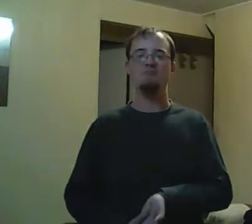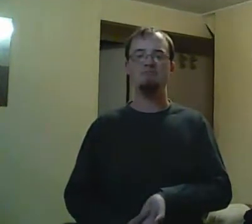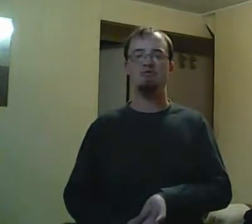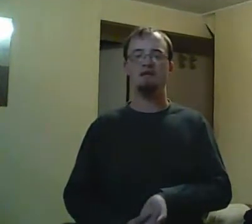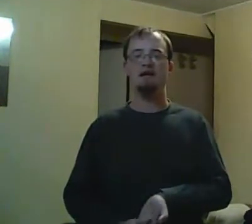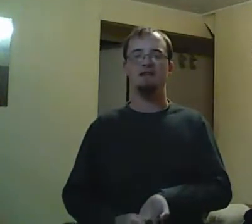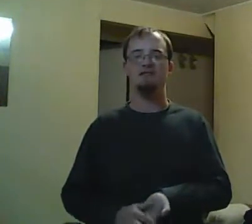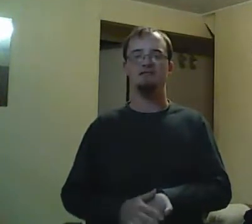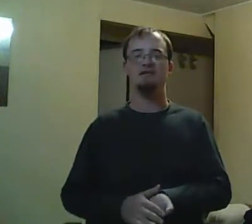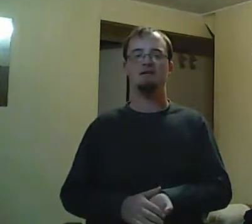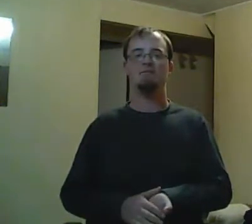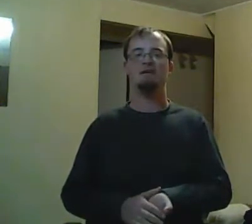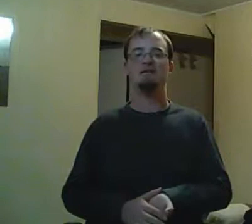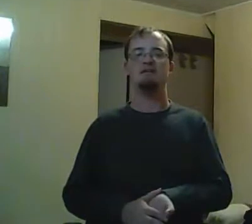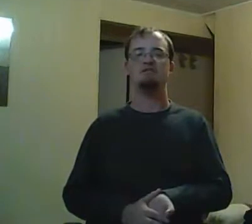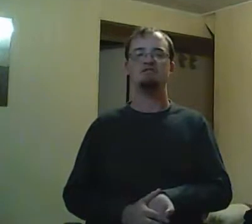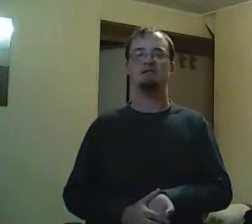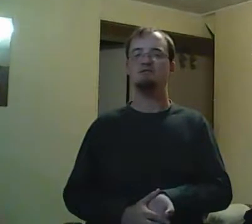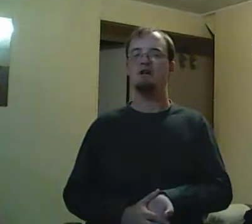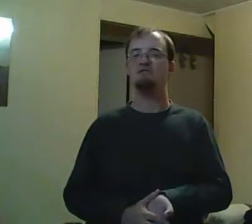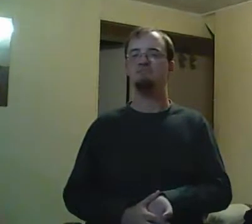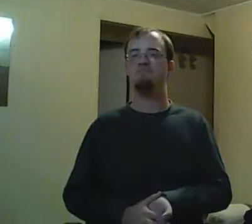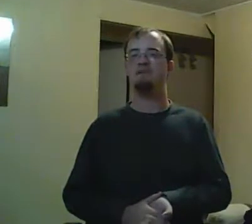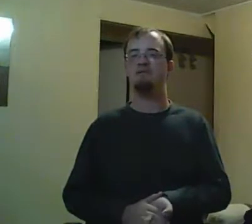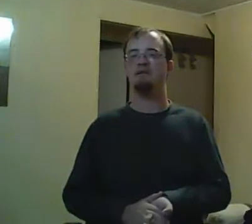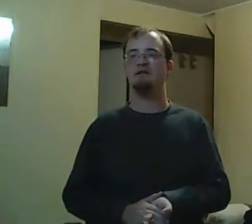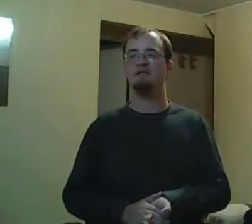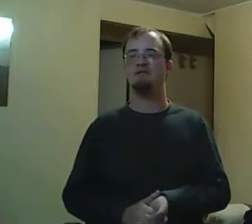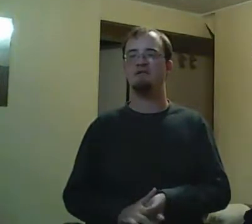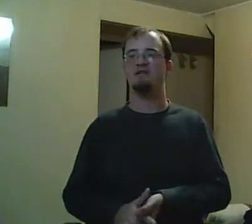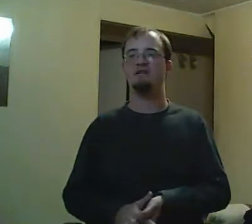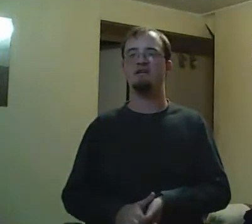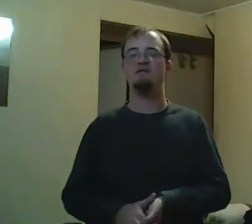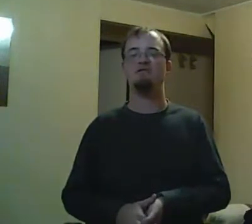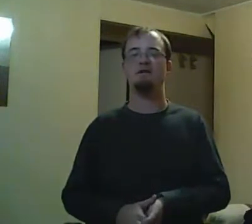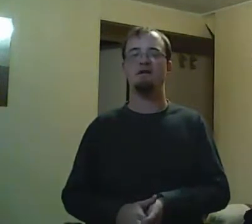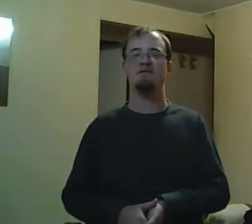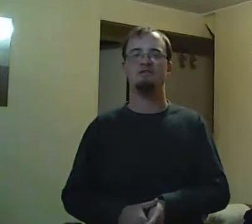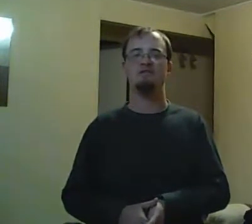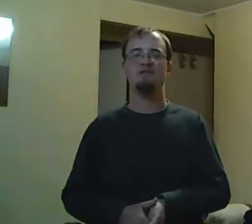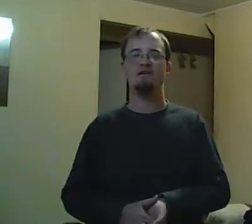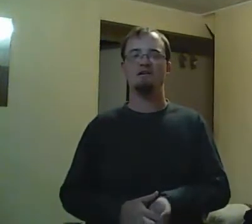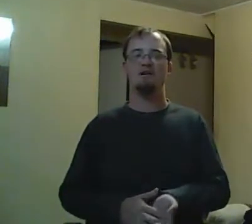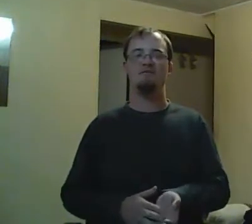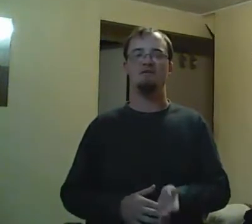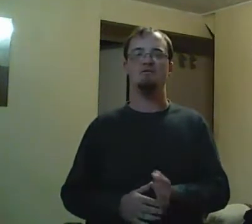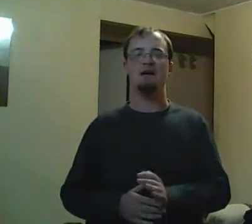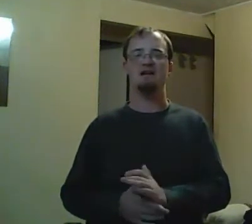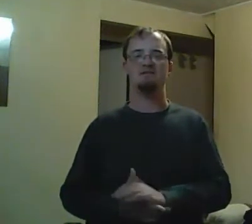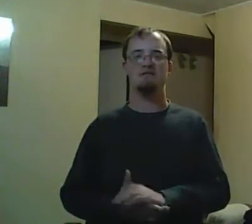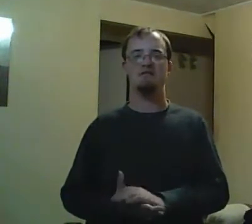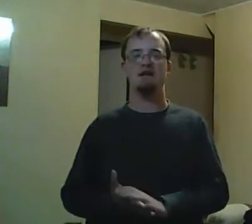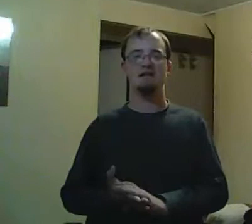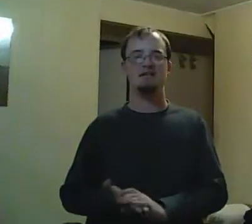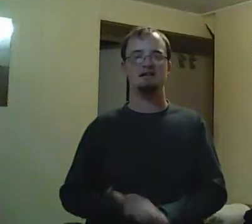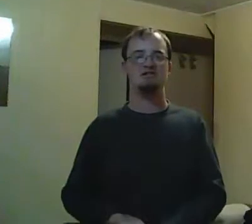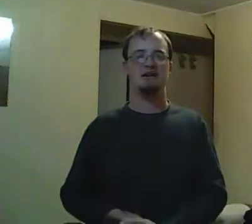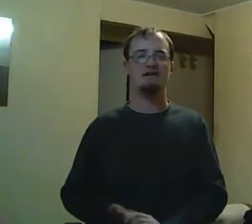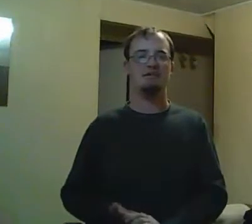being broken up with Chris and then Chris going after Liberty. And, Emma, for some strange reason, thinking that if he goes with Liberty,